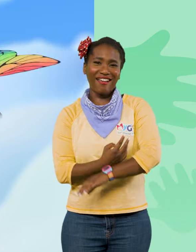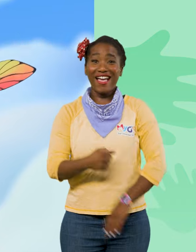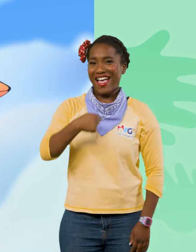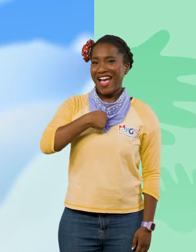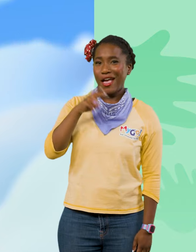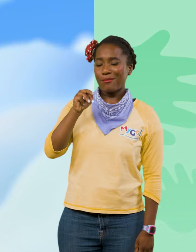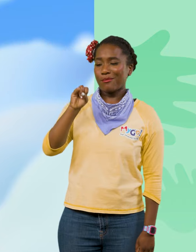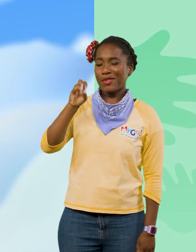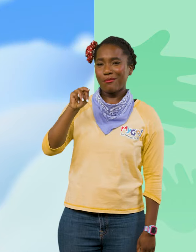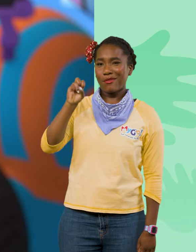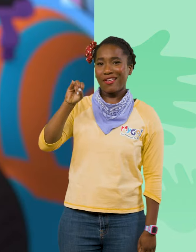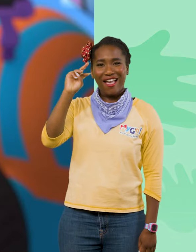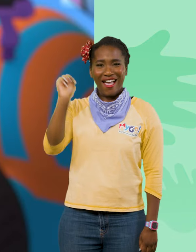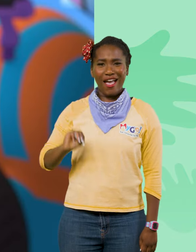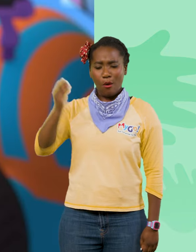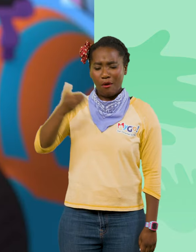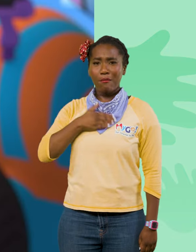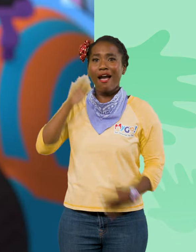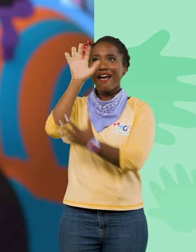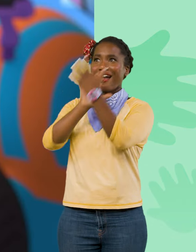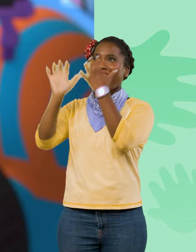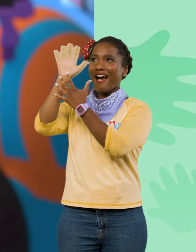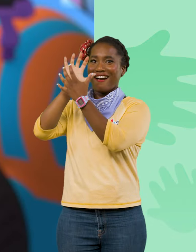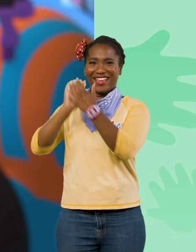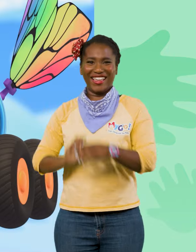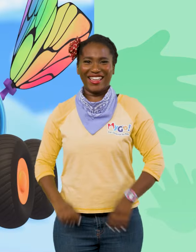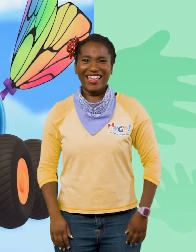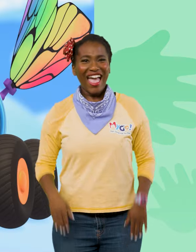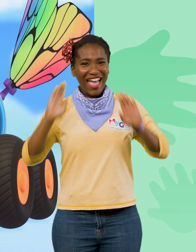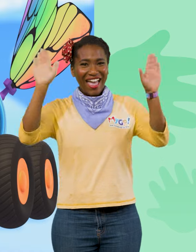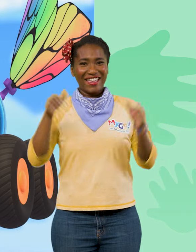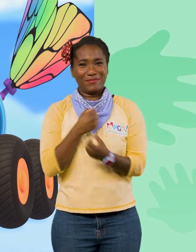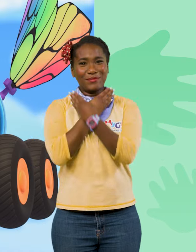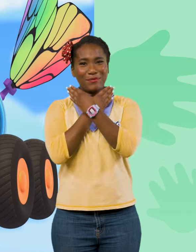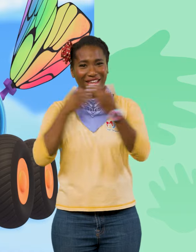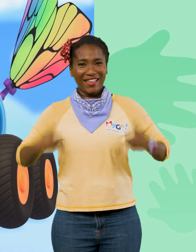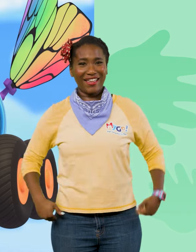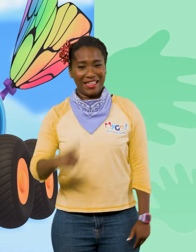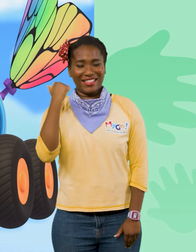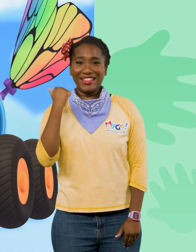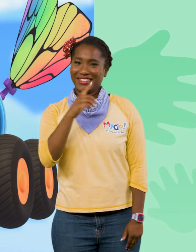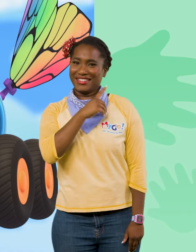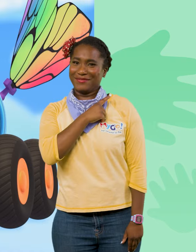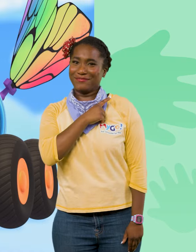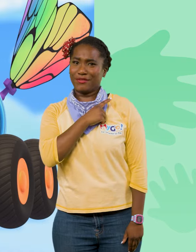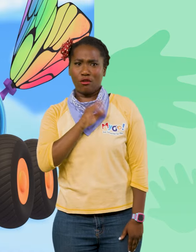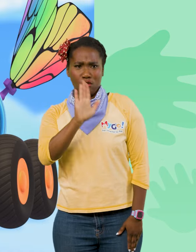I mean, welcome to my cloud. Hey, it's me, Blippy, and this is Deebo. It looks like you're